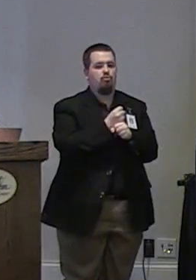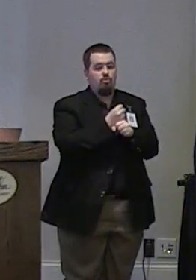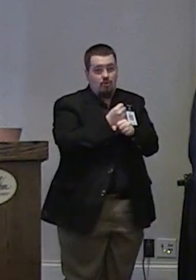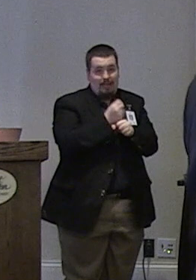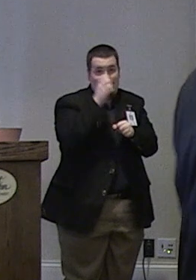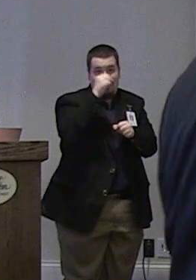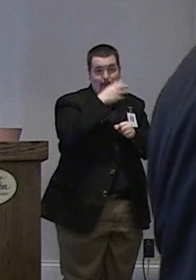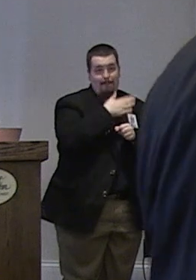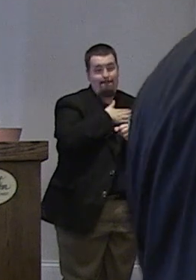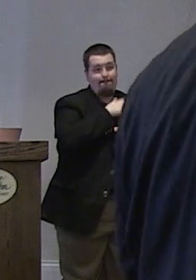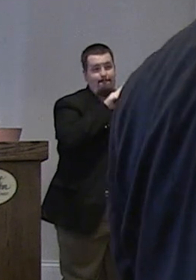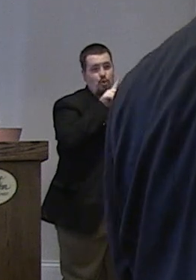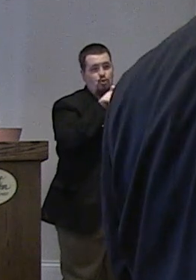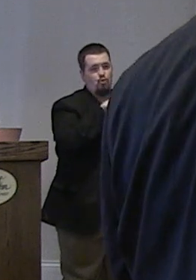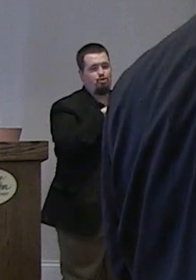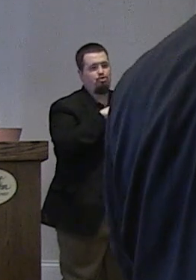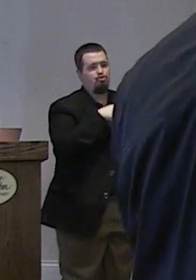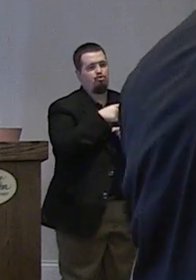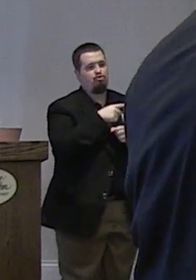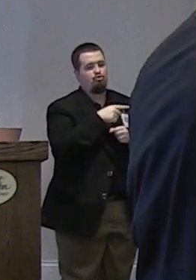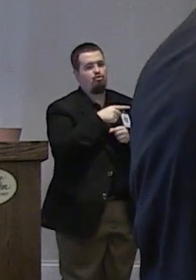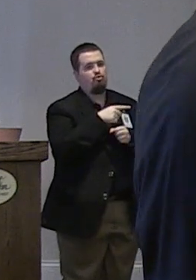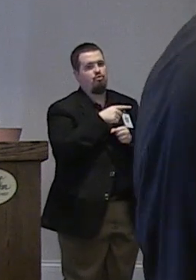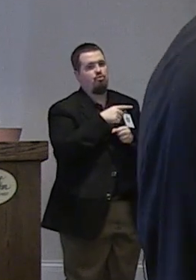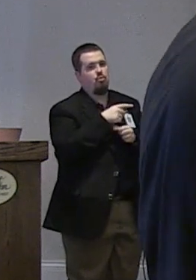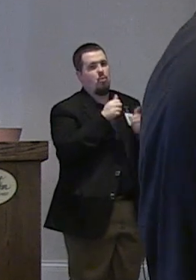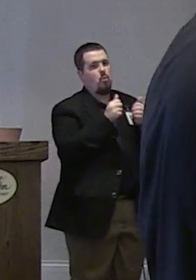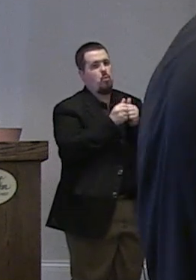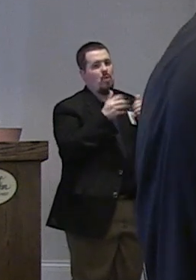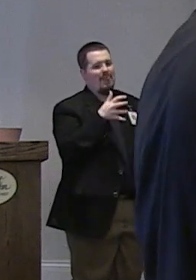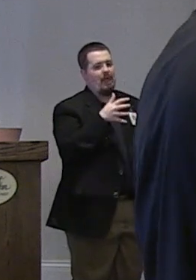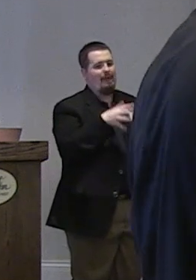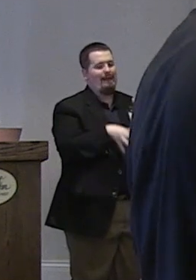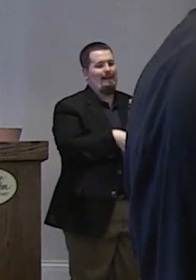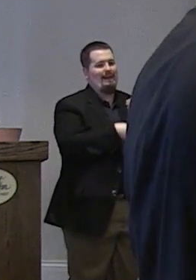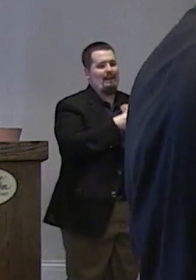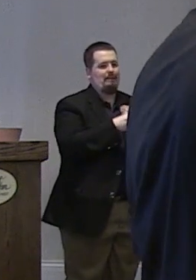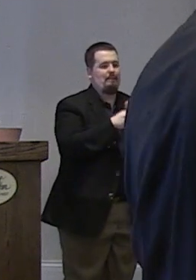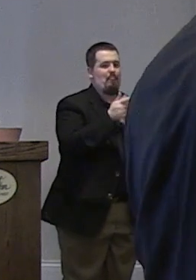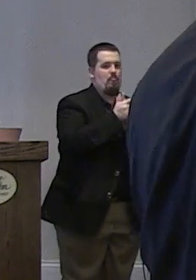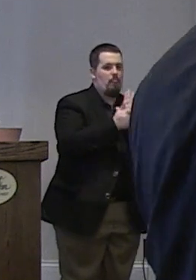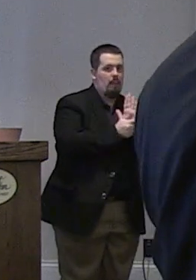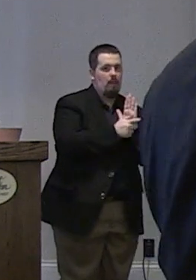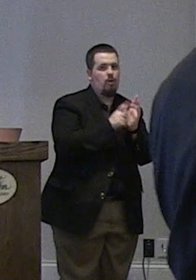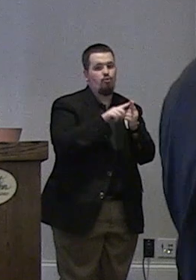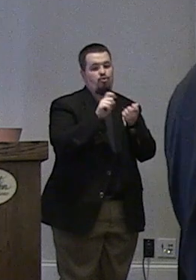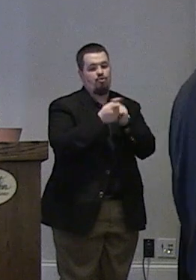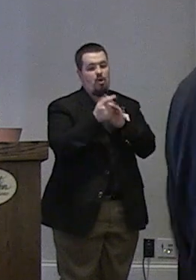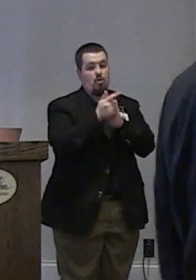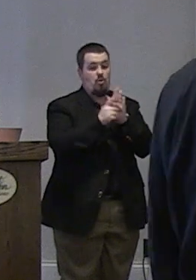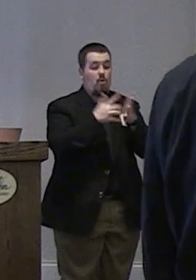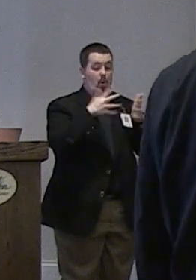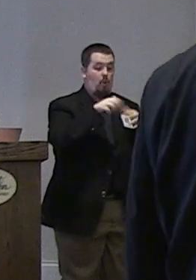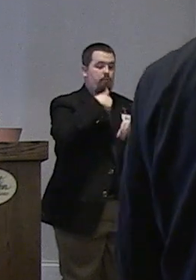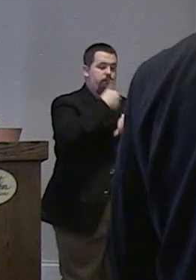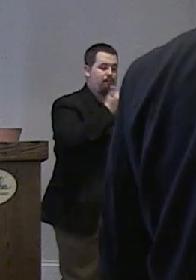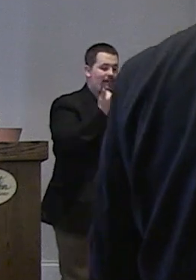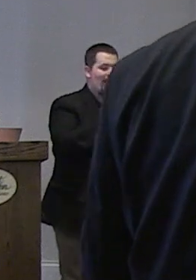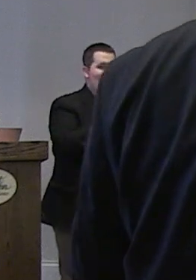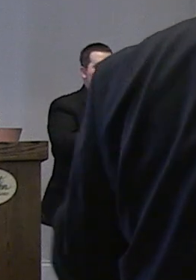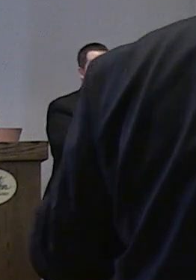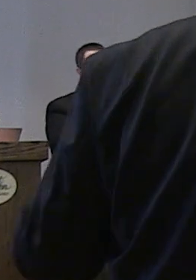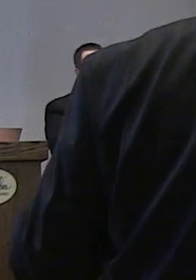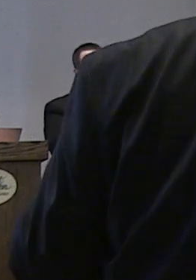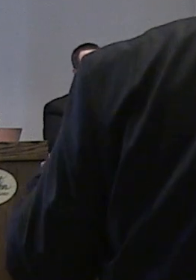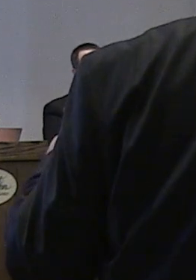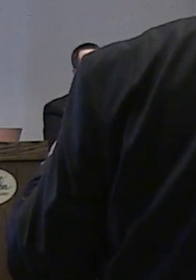guess my question here is without additional legislation to change the law in effect at this time how can we